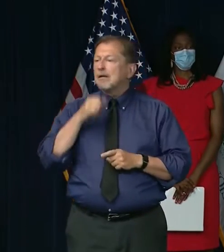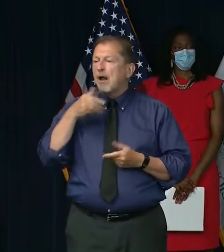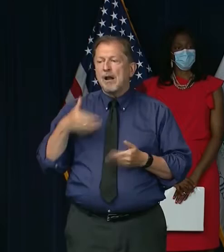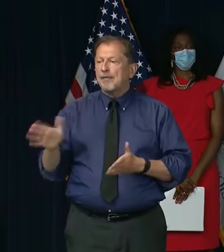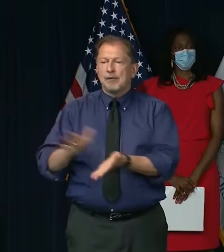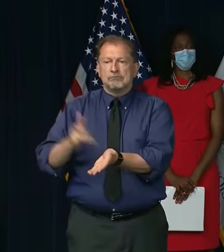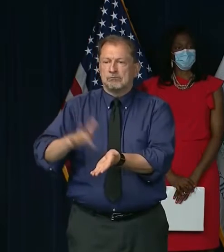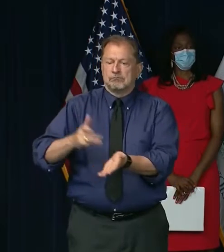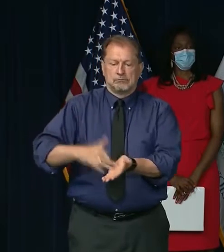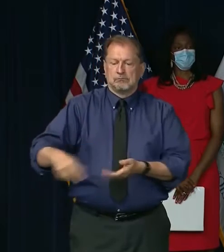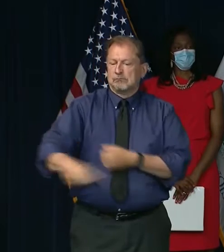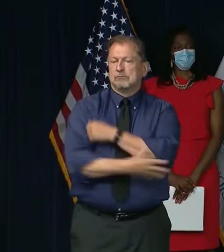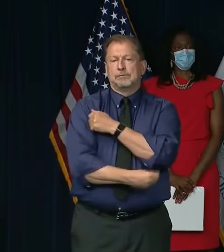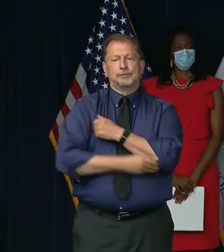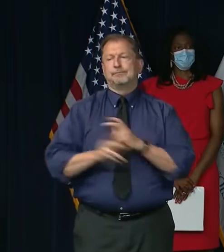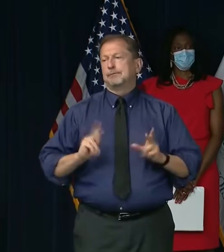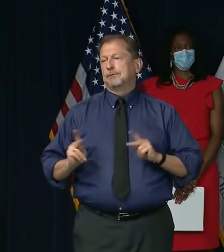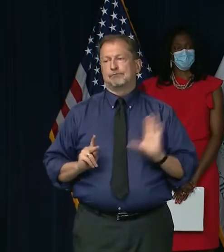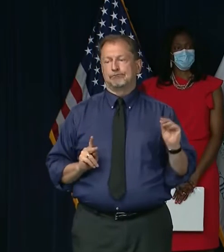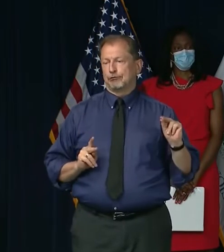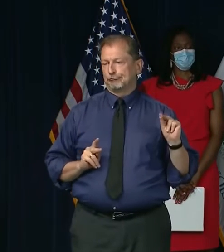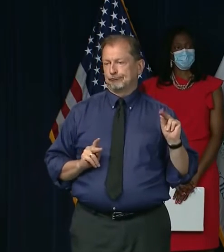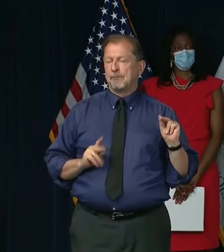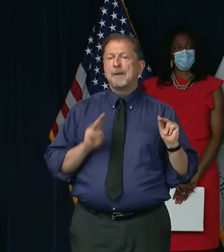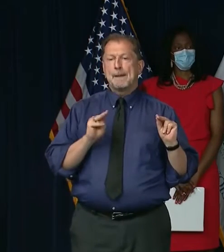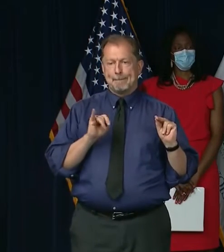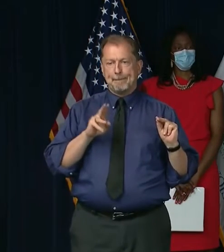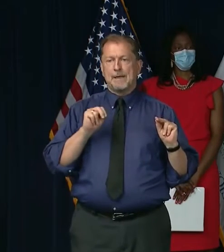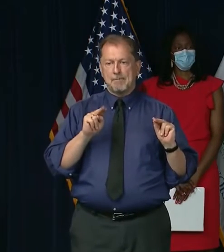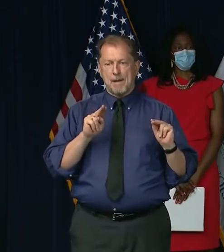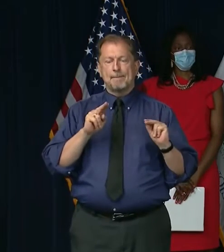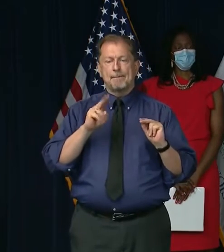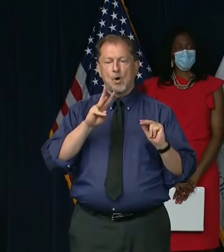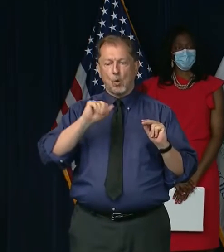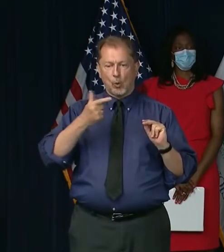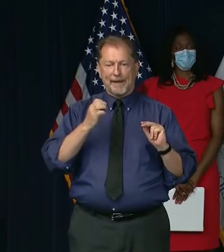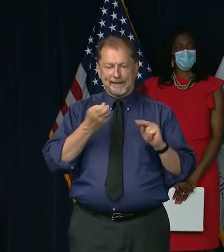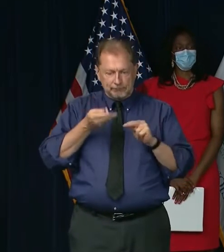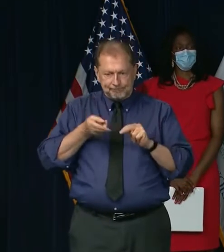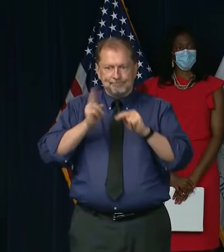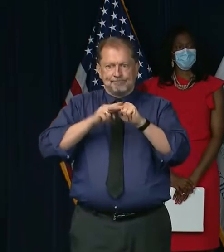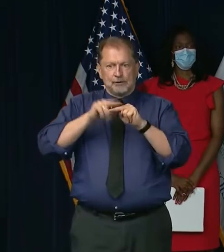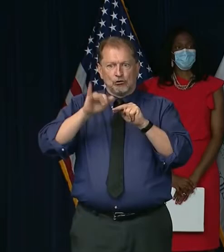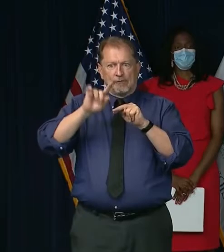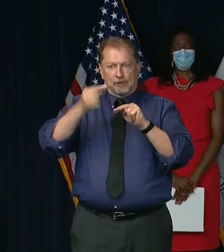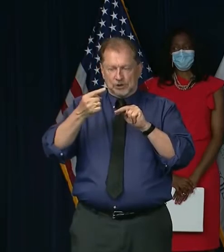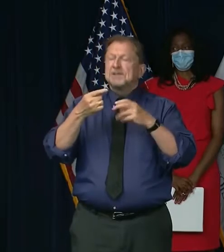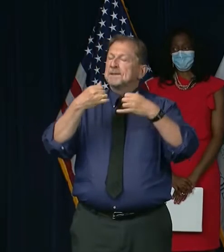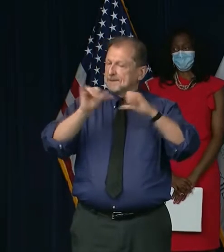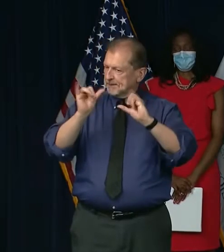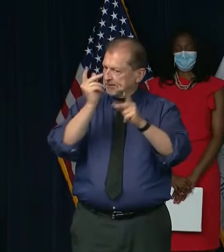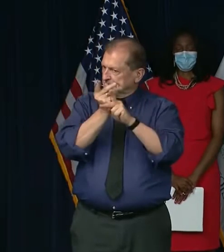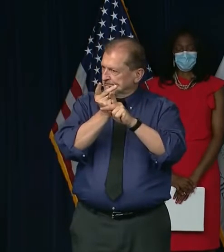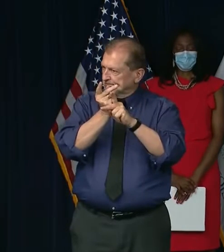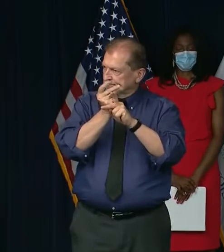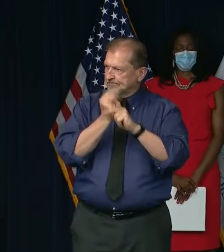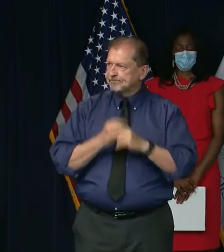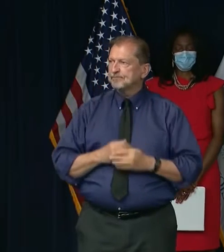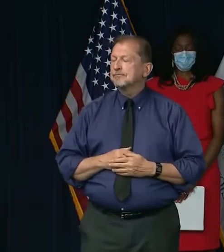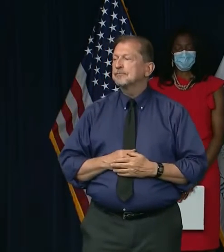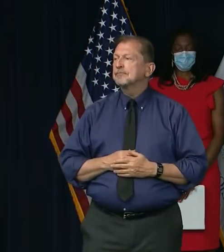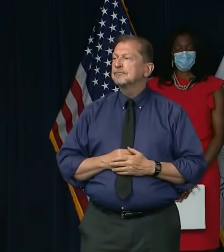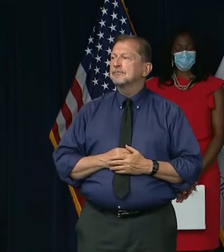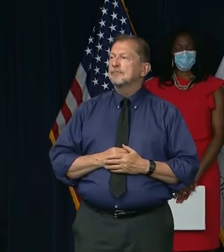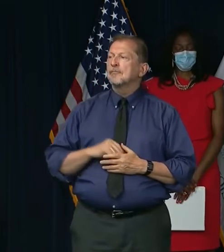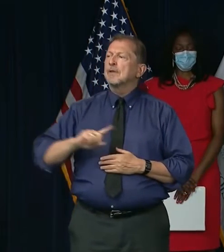of the people who are working-class people in our state. It's to the benefit of them. This is from